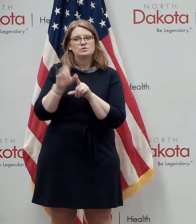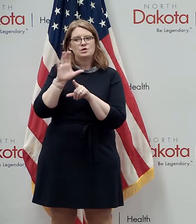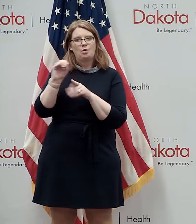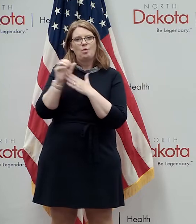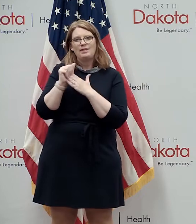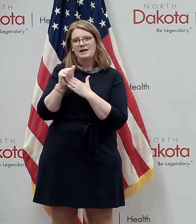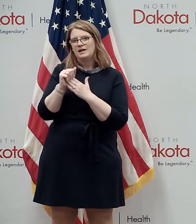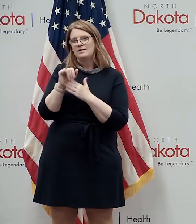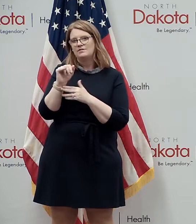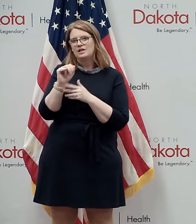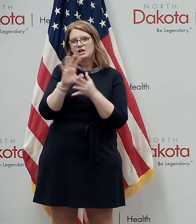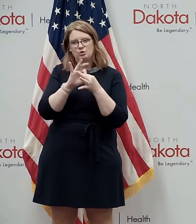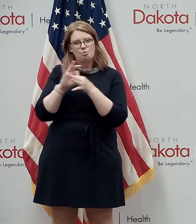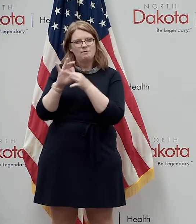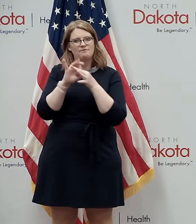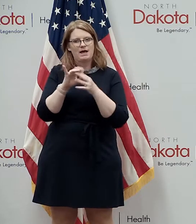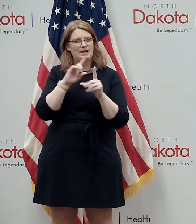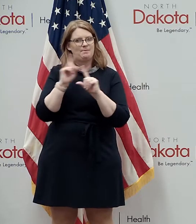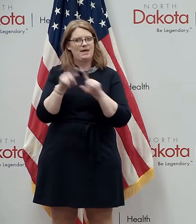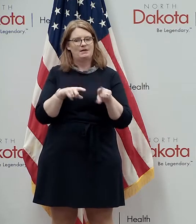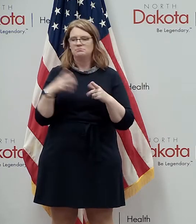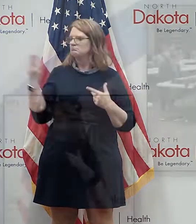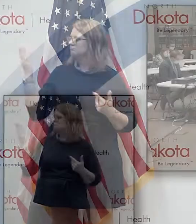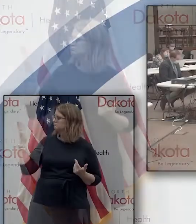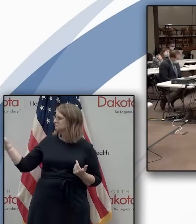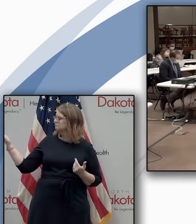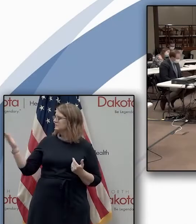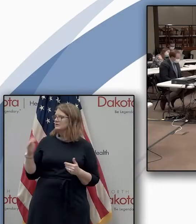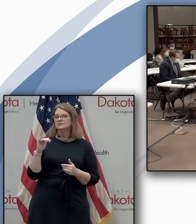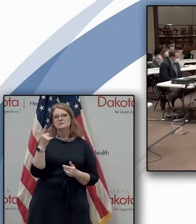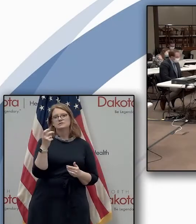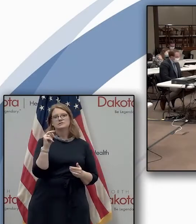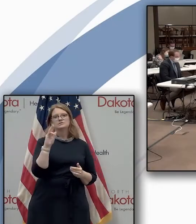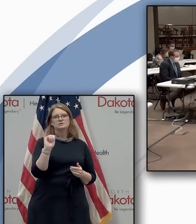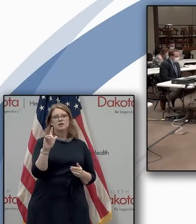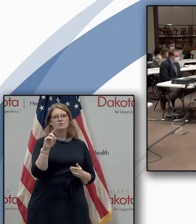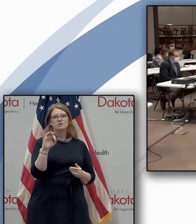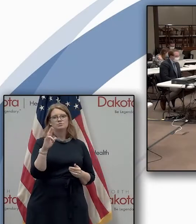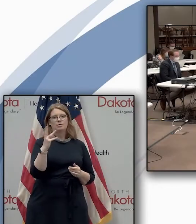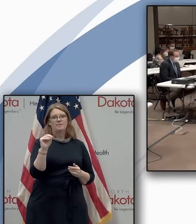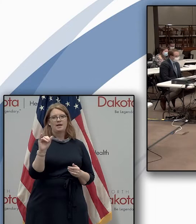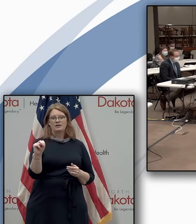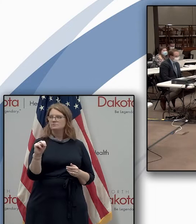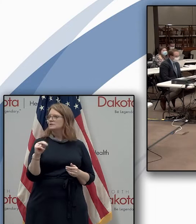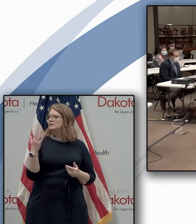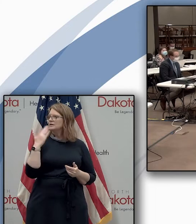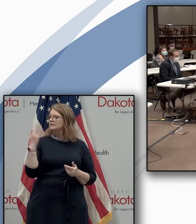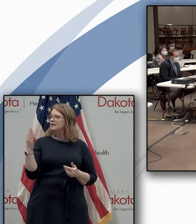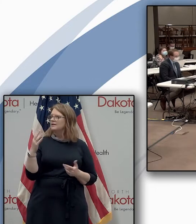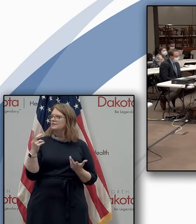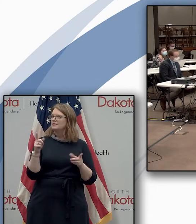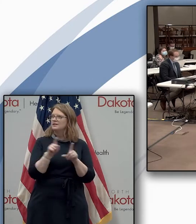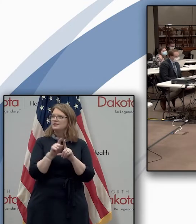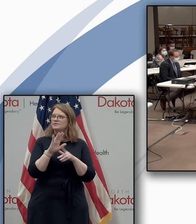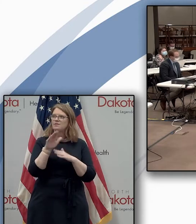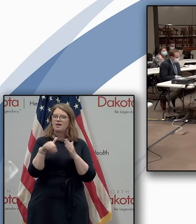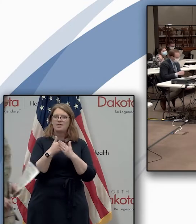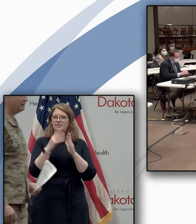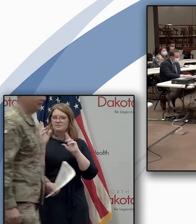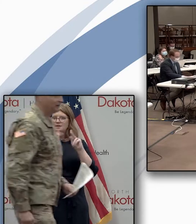unified command since we began this so again general dorman thank you for being here and thanks to all the great team members at north dakota national guard